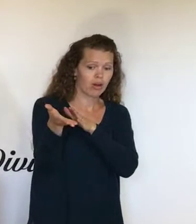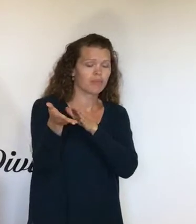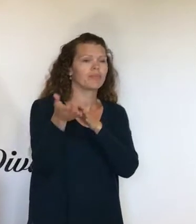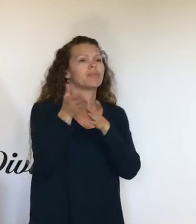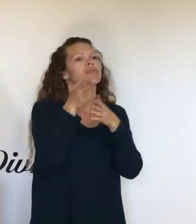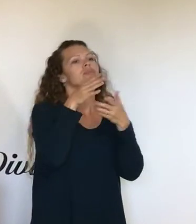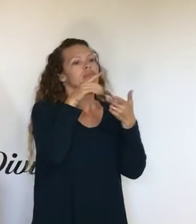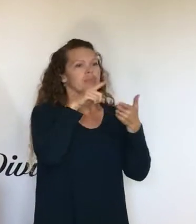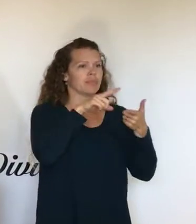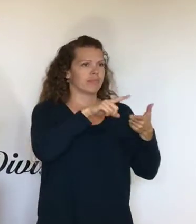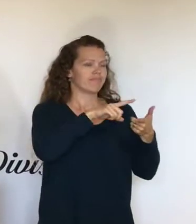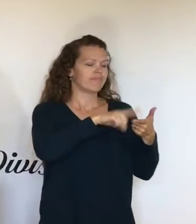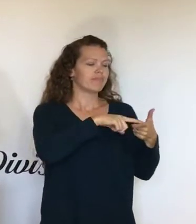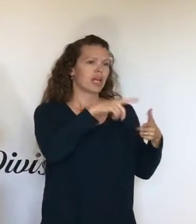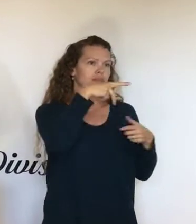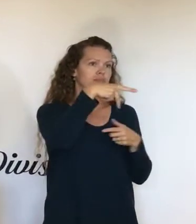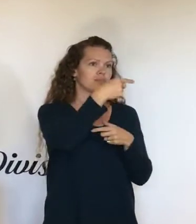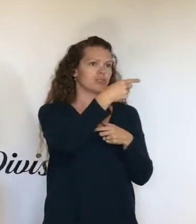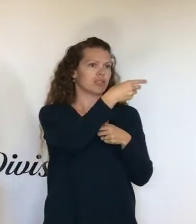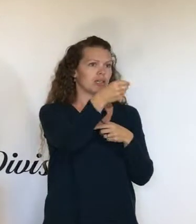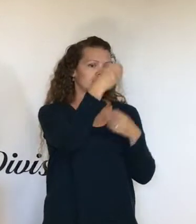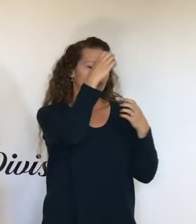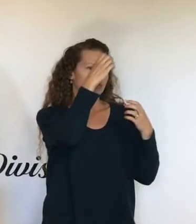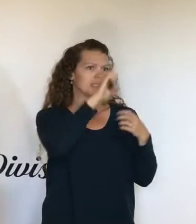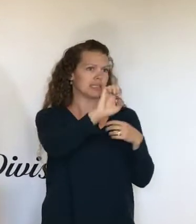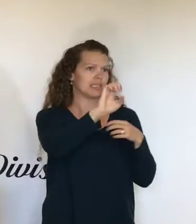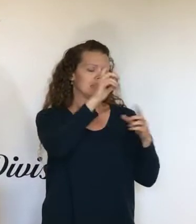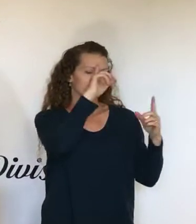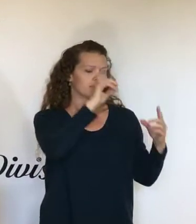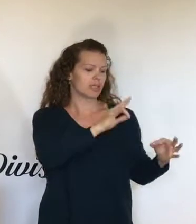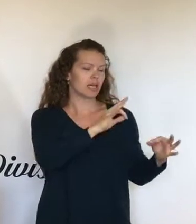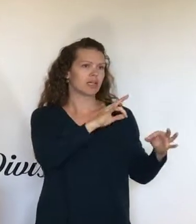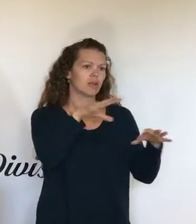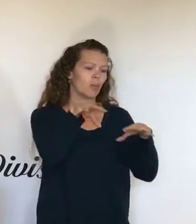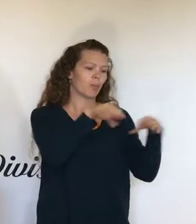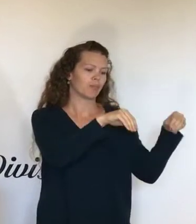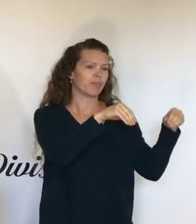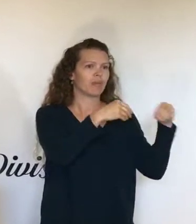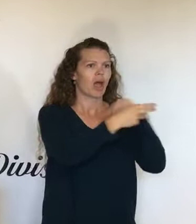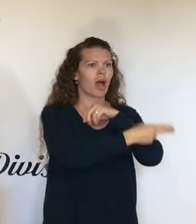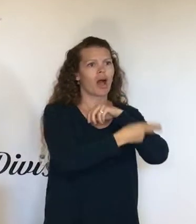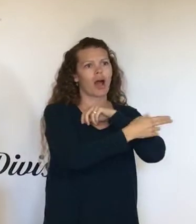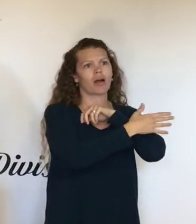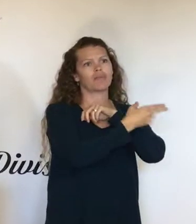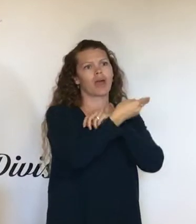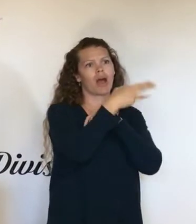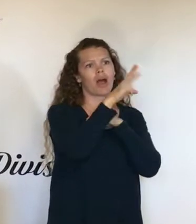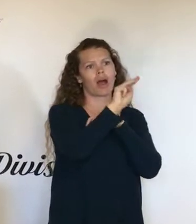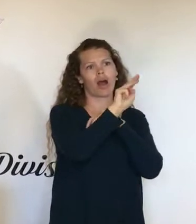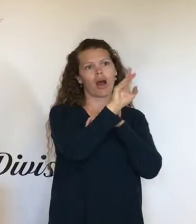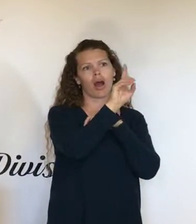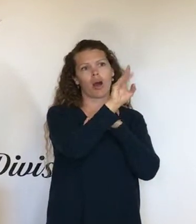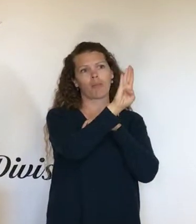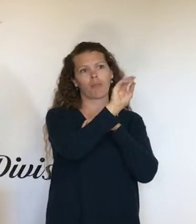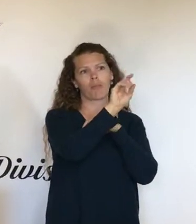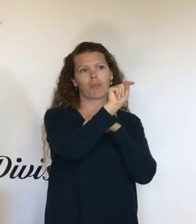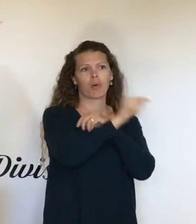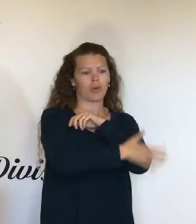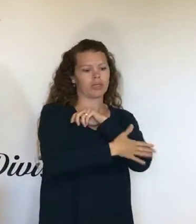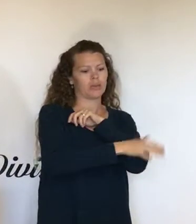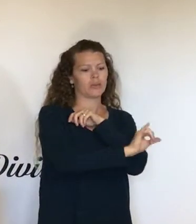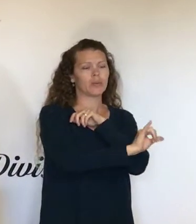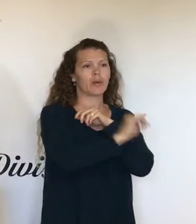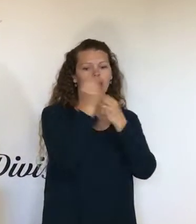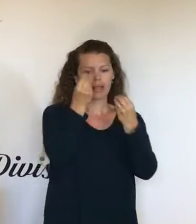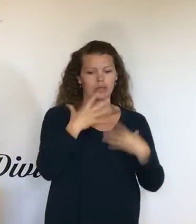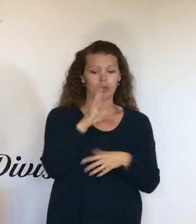that basically deliver power to Humboldt County. And they notified us that 60,000 customers